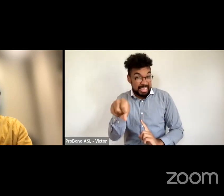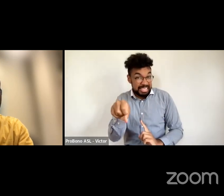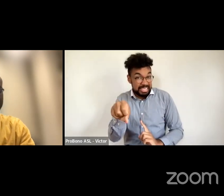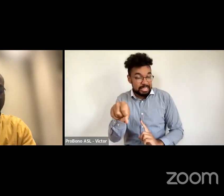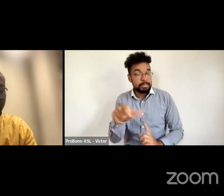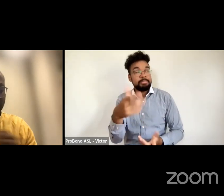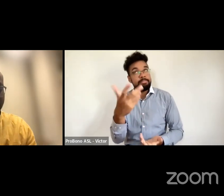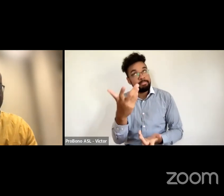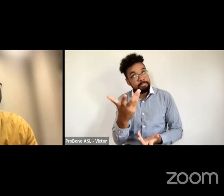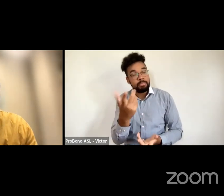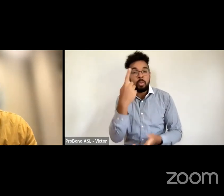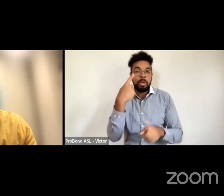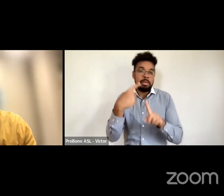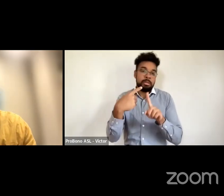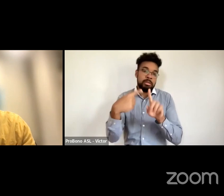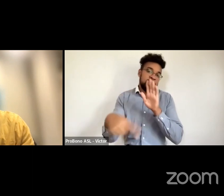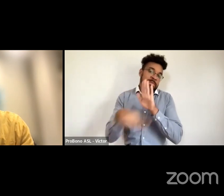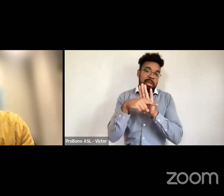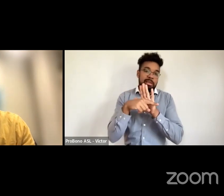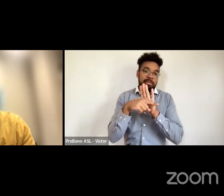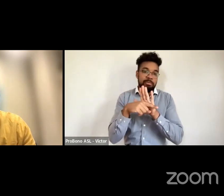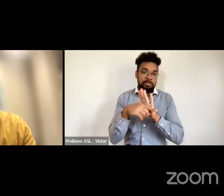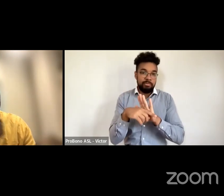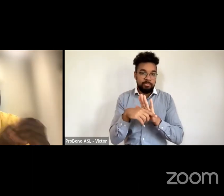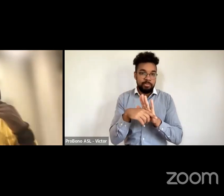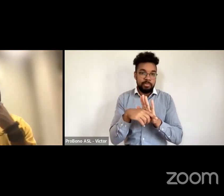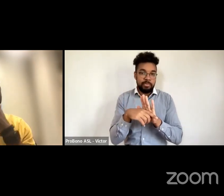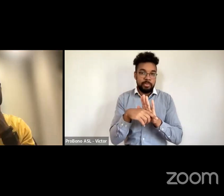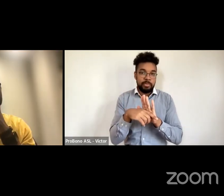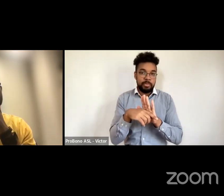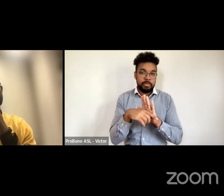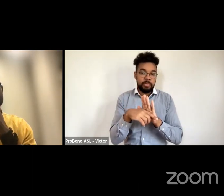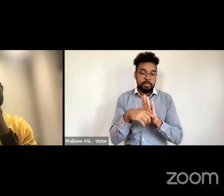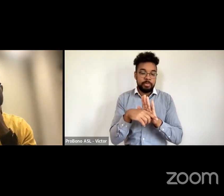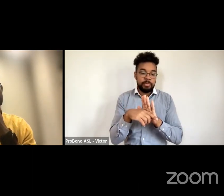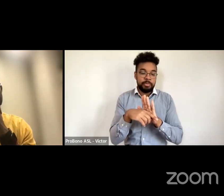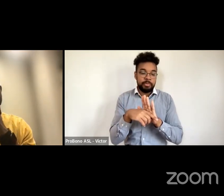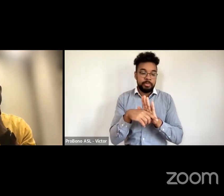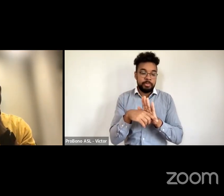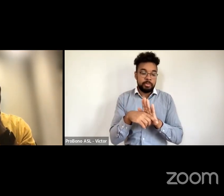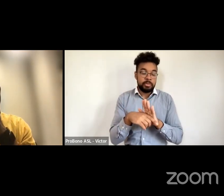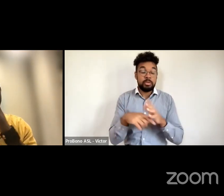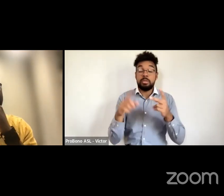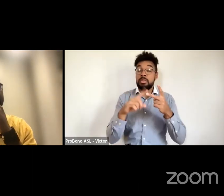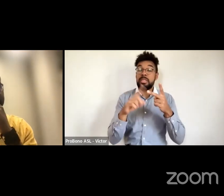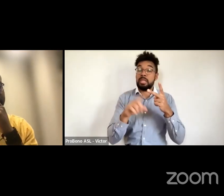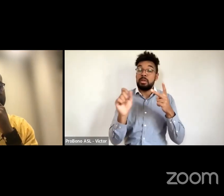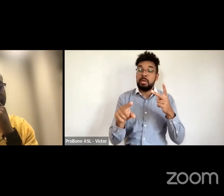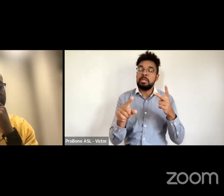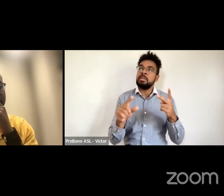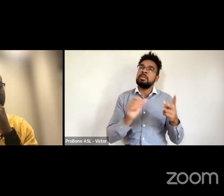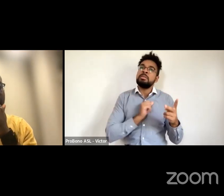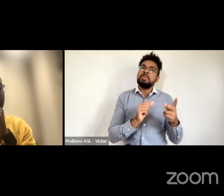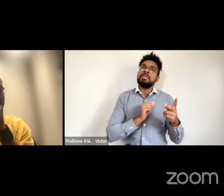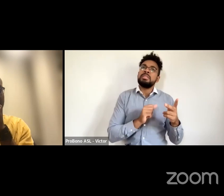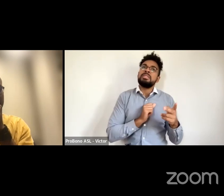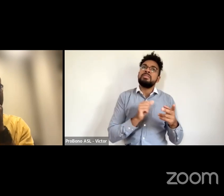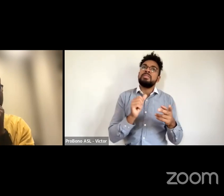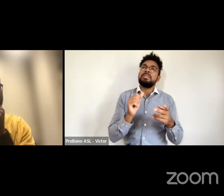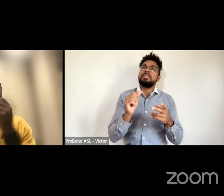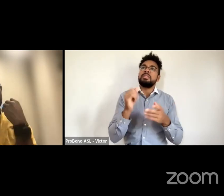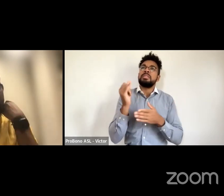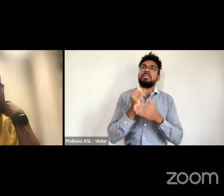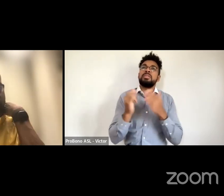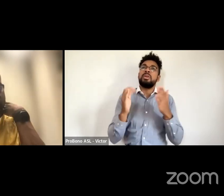one then the second question is but as an artist i think we are the group of people